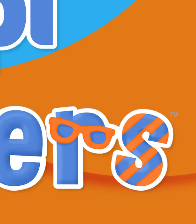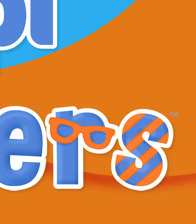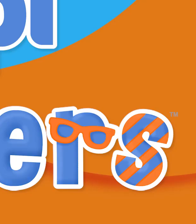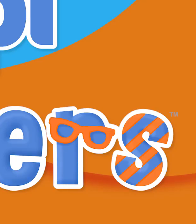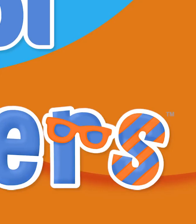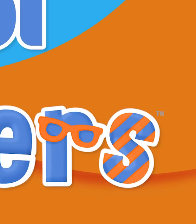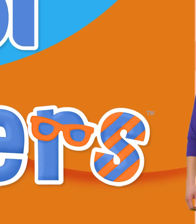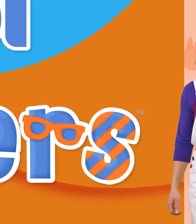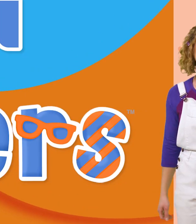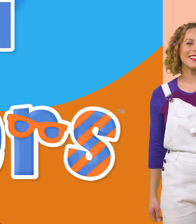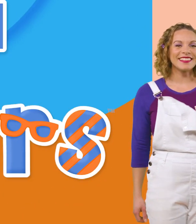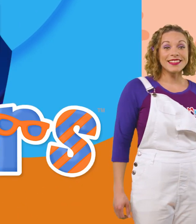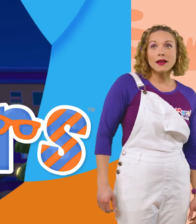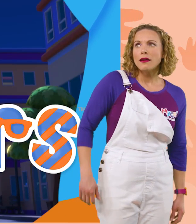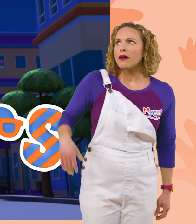Bouncy Whoa!